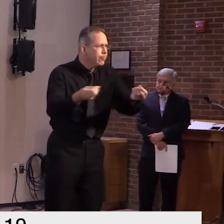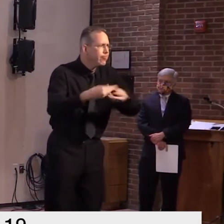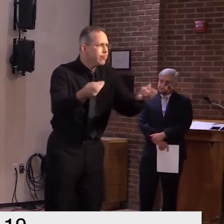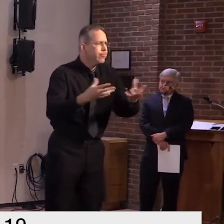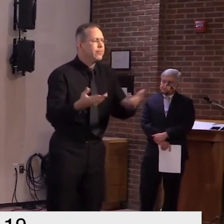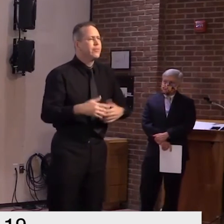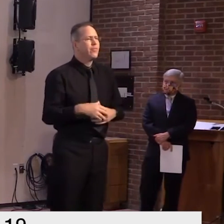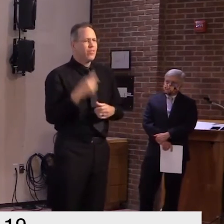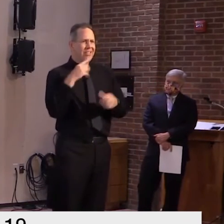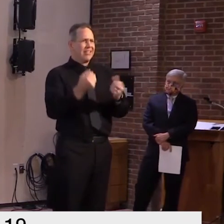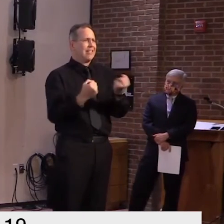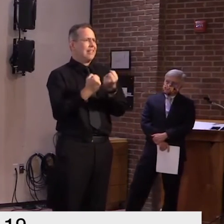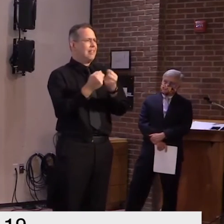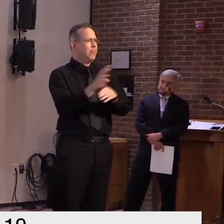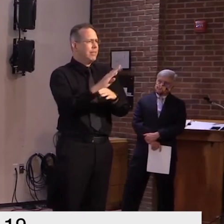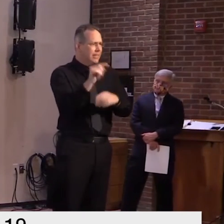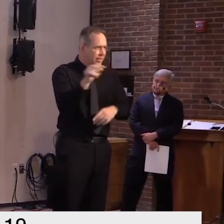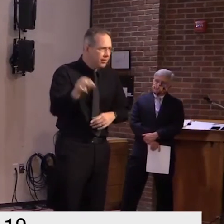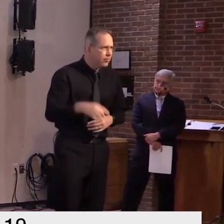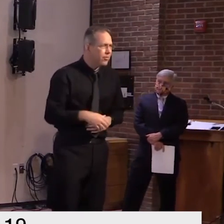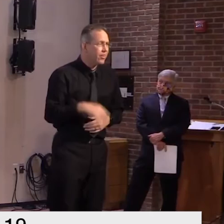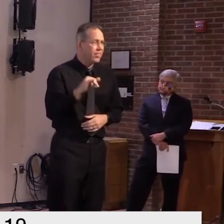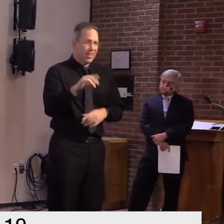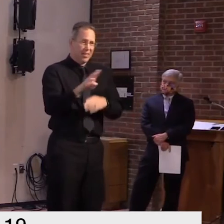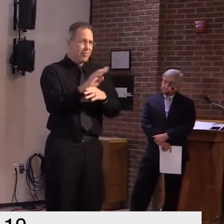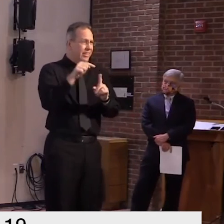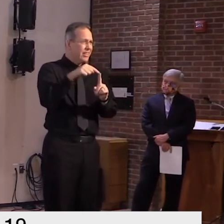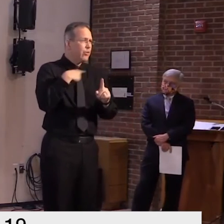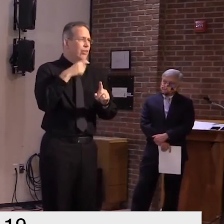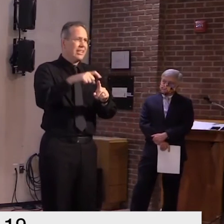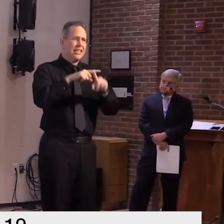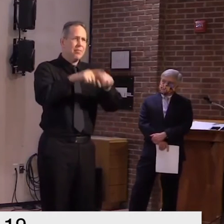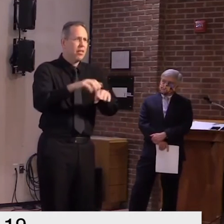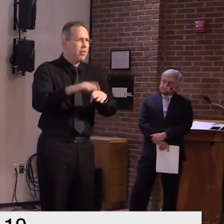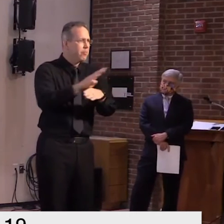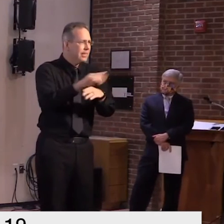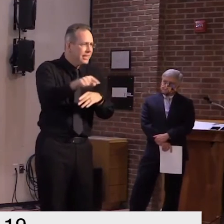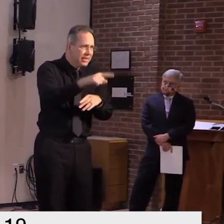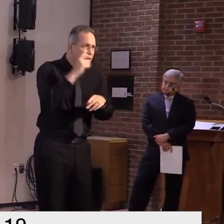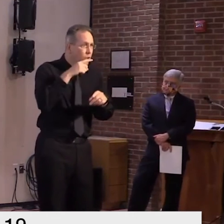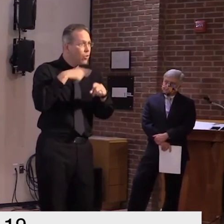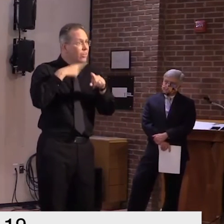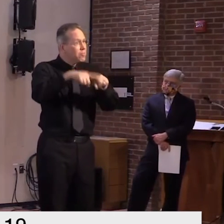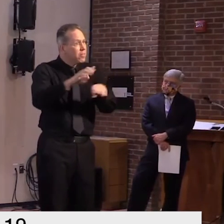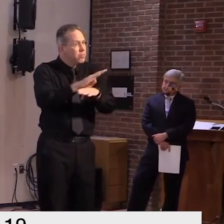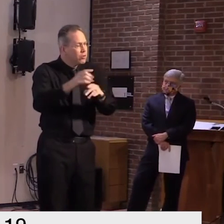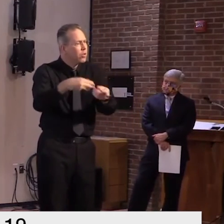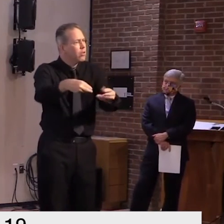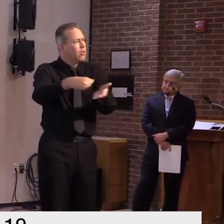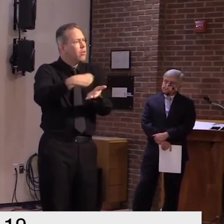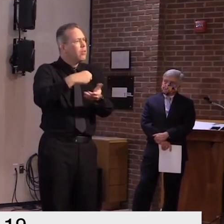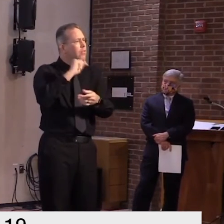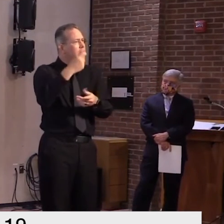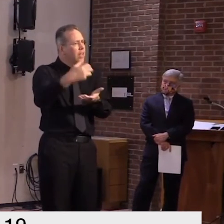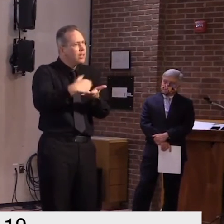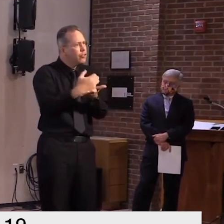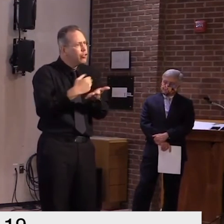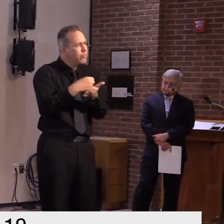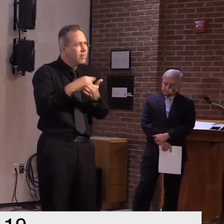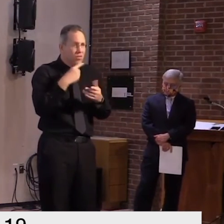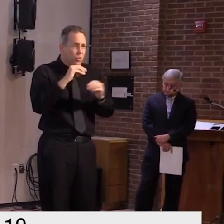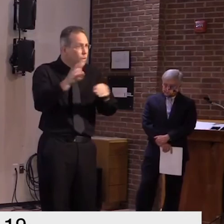nature of our economic foundation uh that i'm so concerned about because the ripple effect of this over the next uh